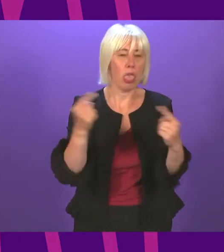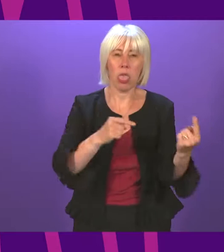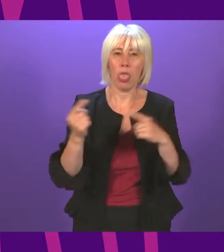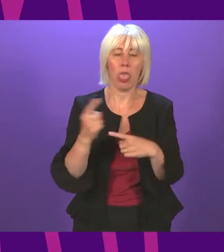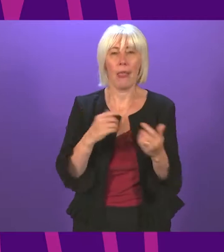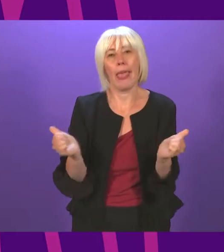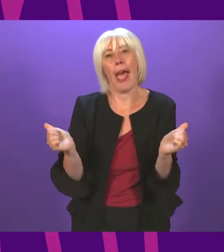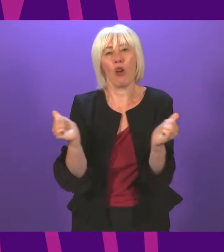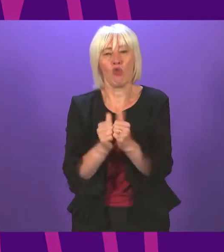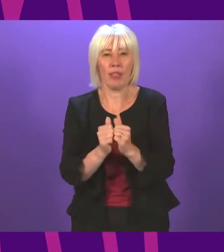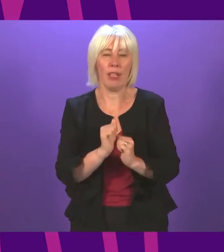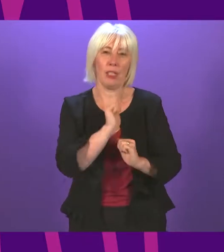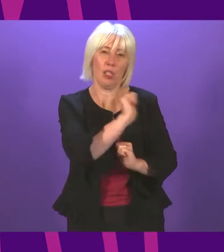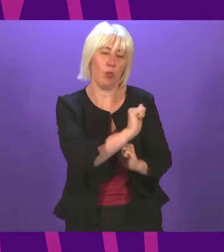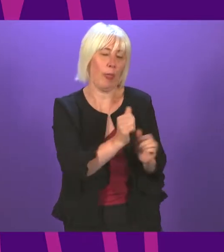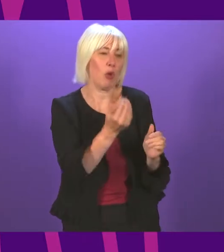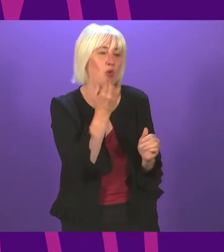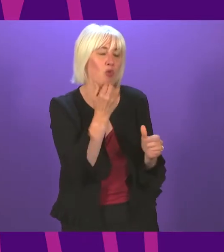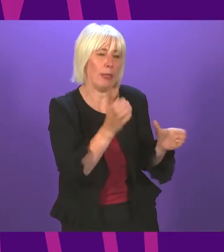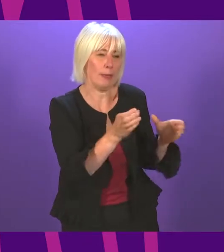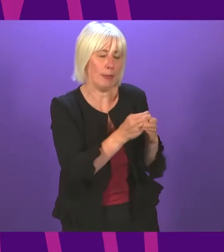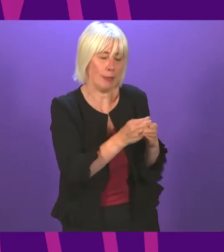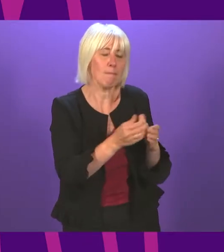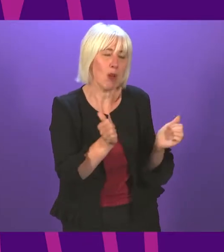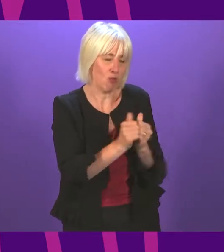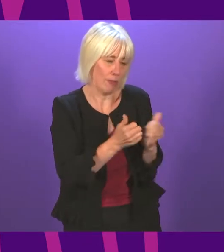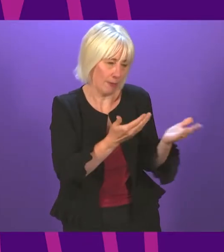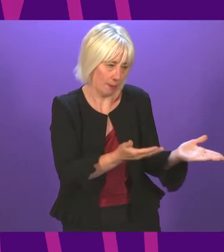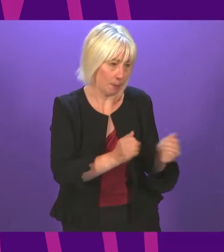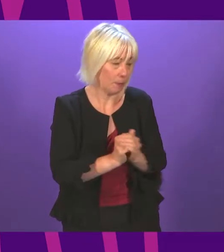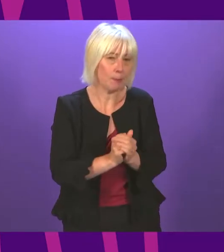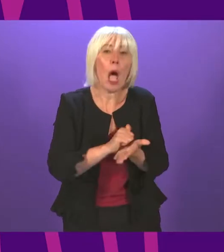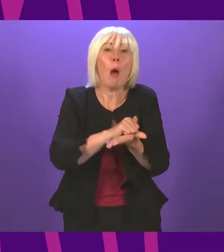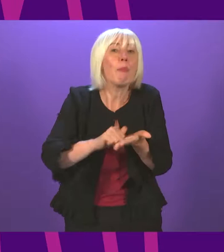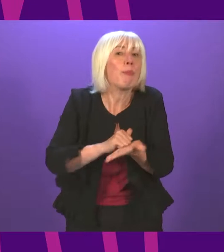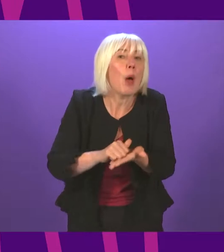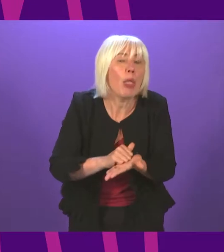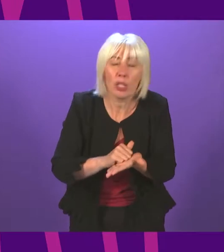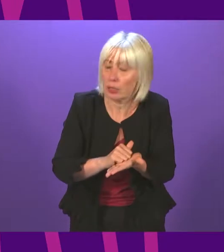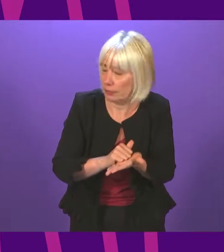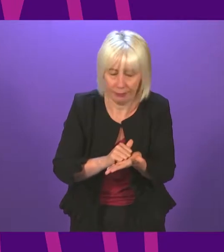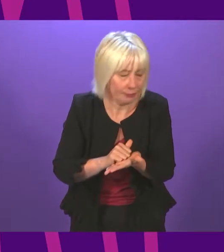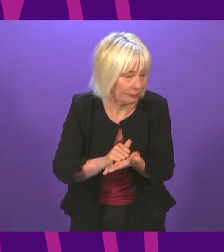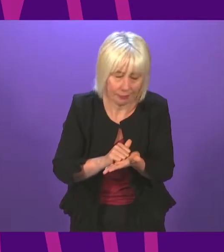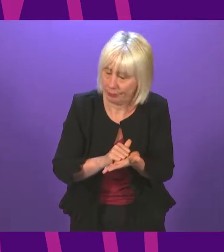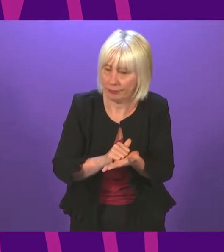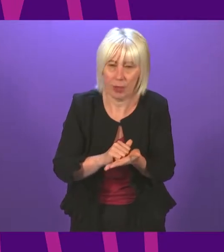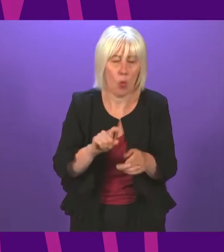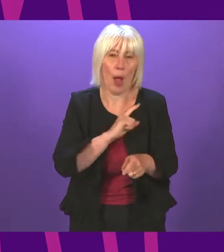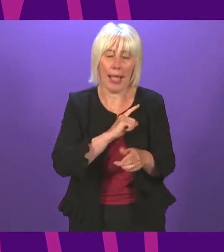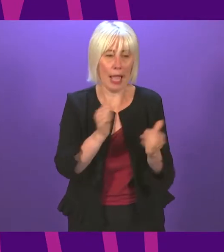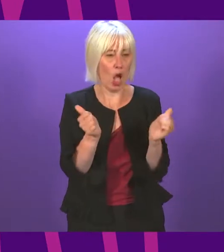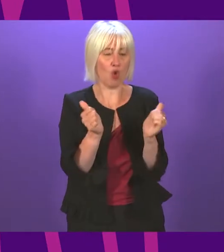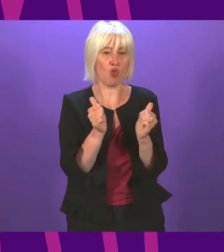that we have reached with the Scottish Green Party and I'm going to make no apology for an agreement that focuses